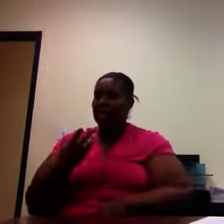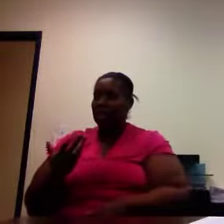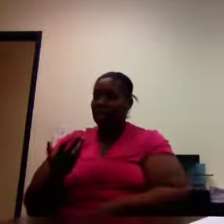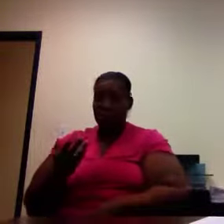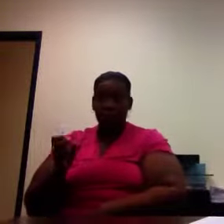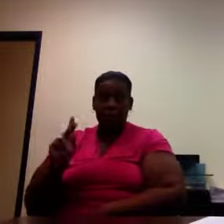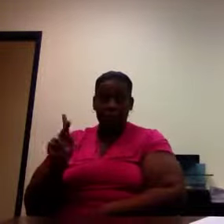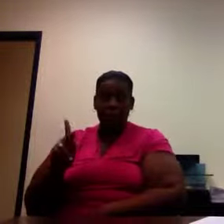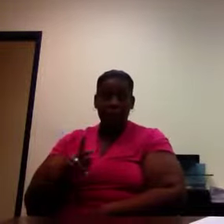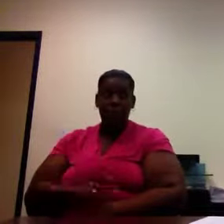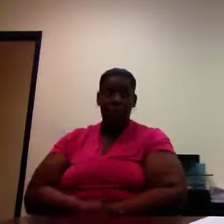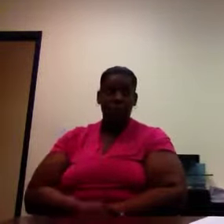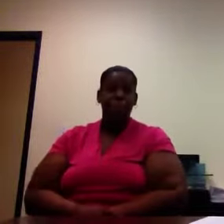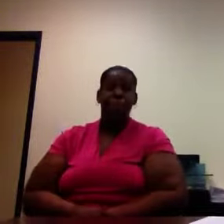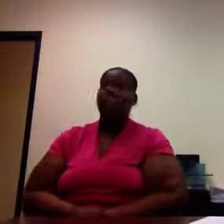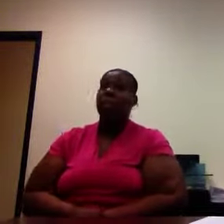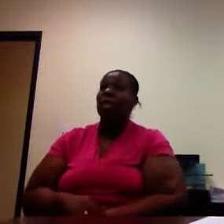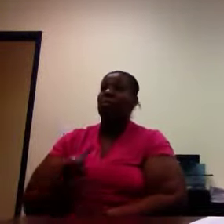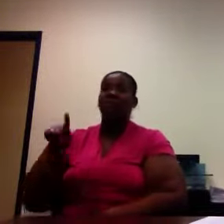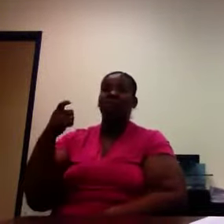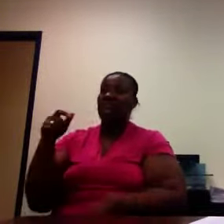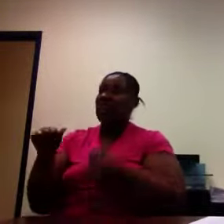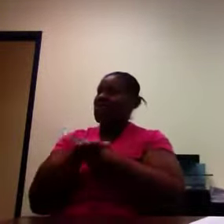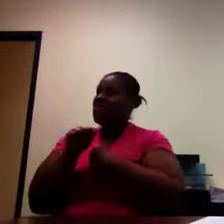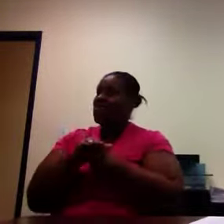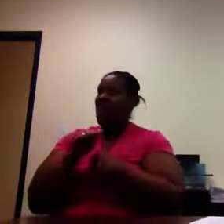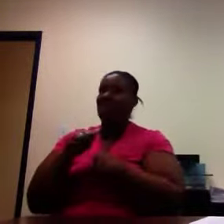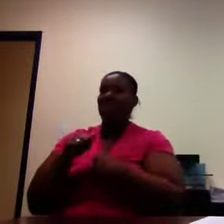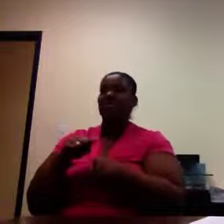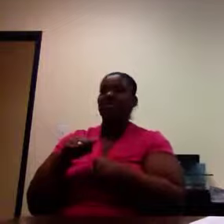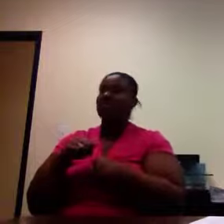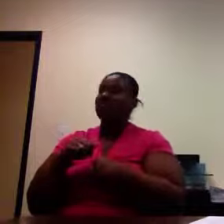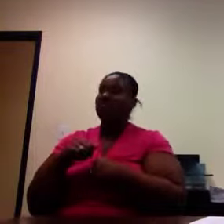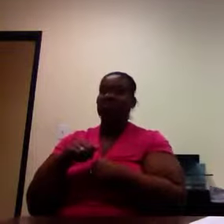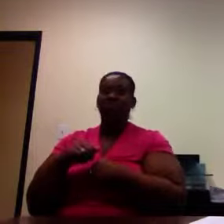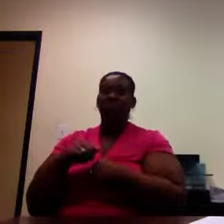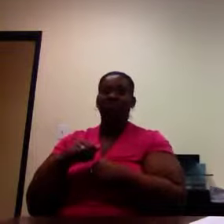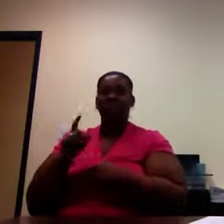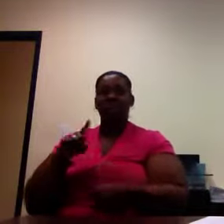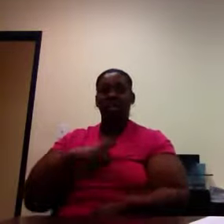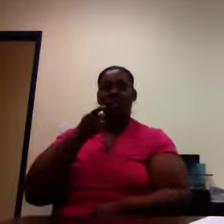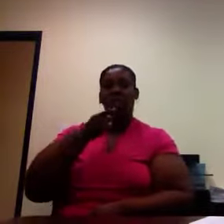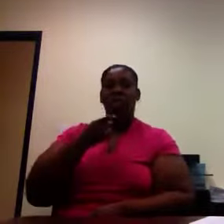All right. No violence or threat of violence directed at the staff or other clients will be tolerated.